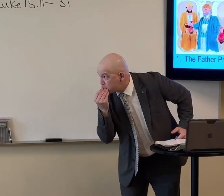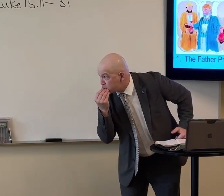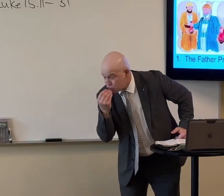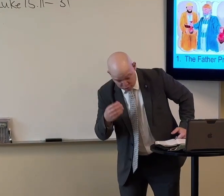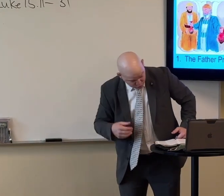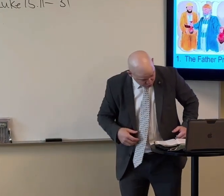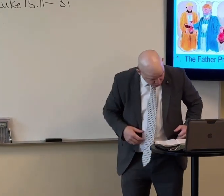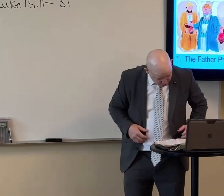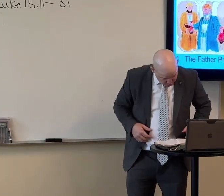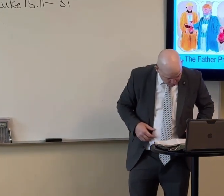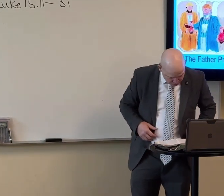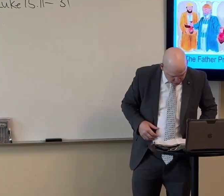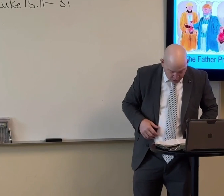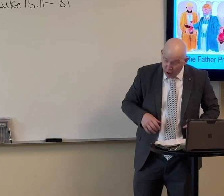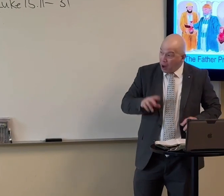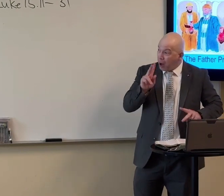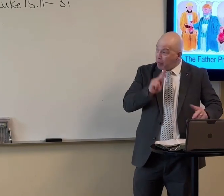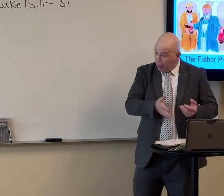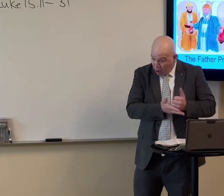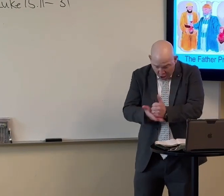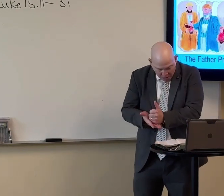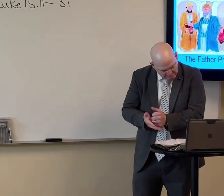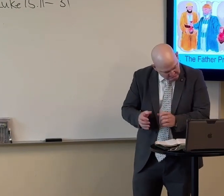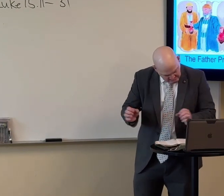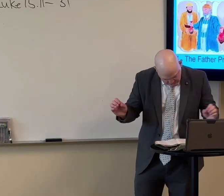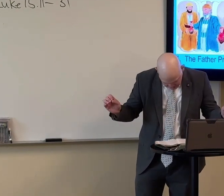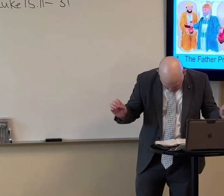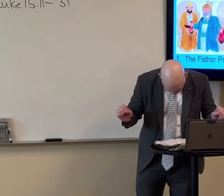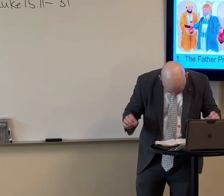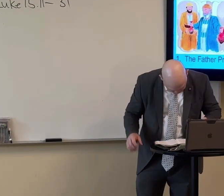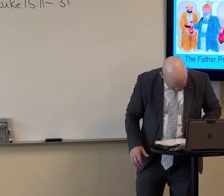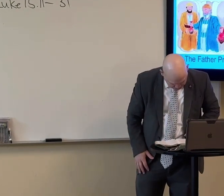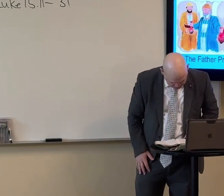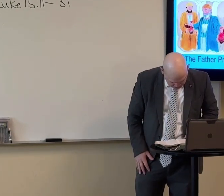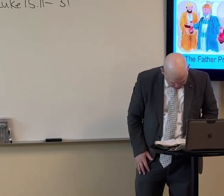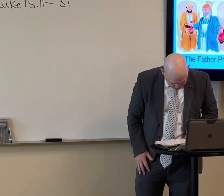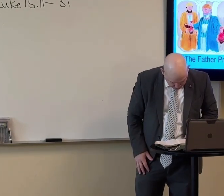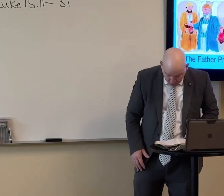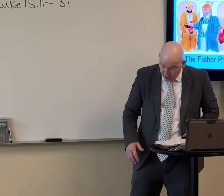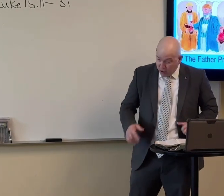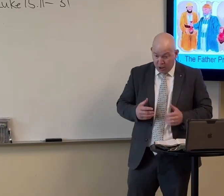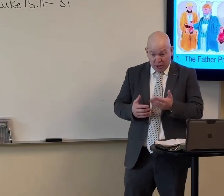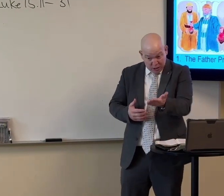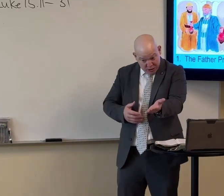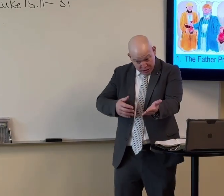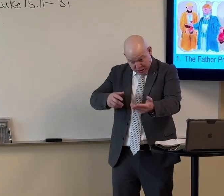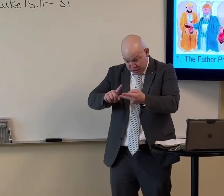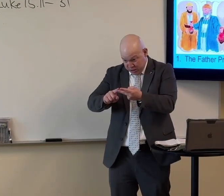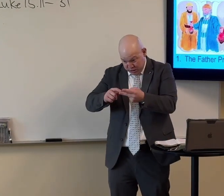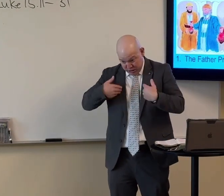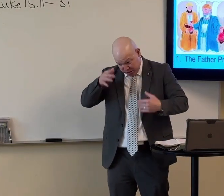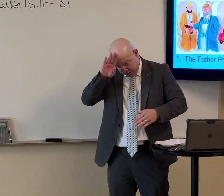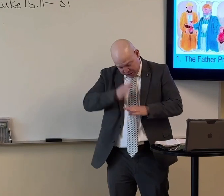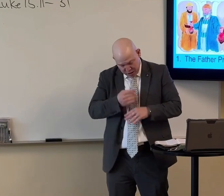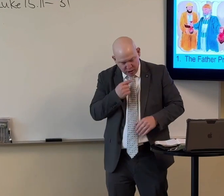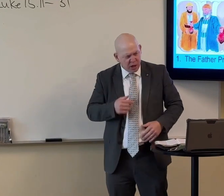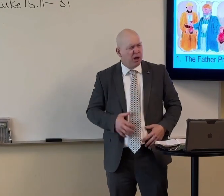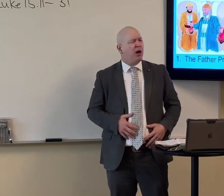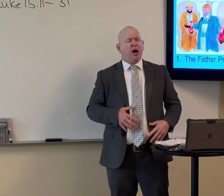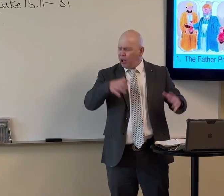no man gave unto him. And when he came to himself, he said, How many